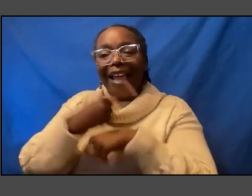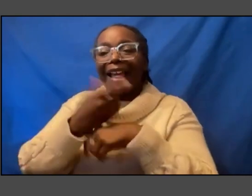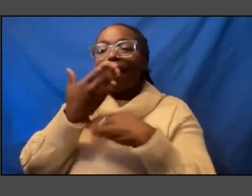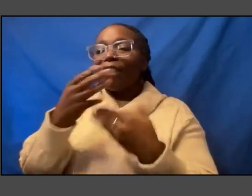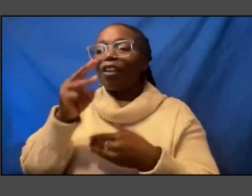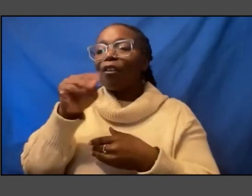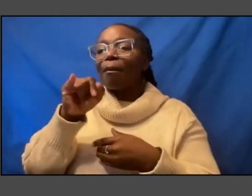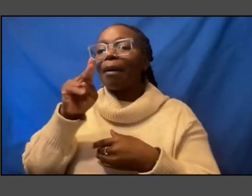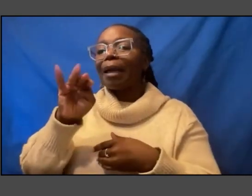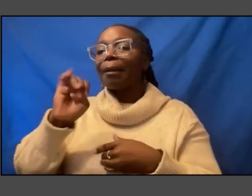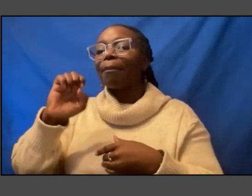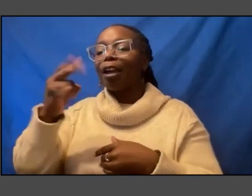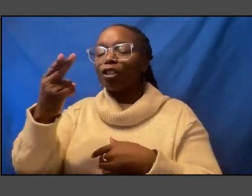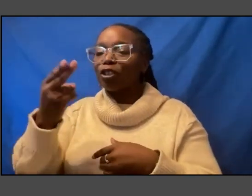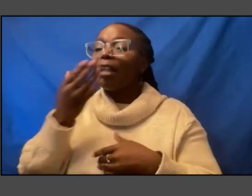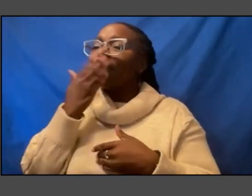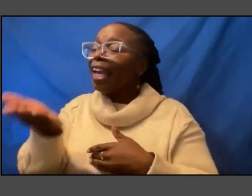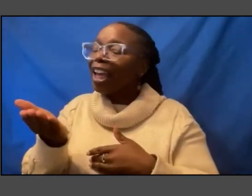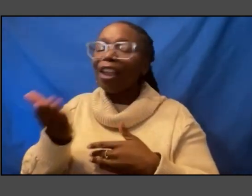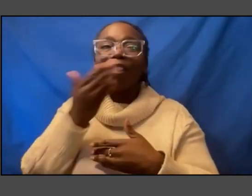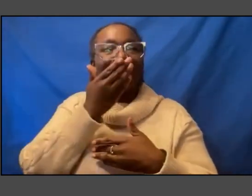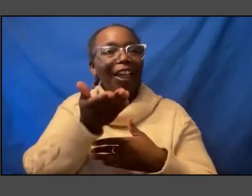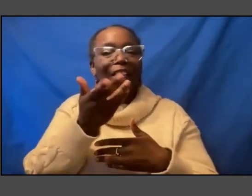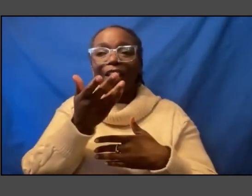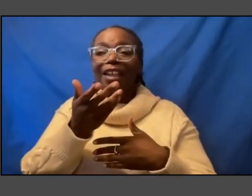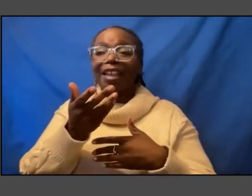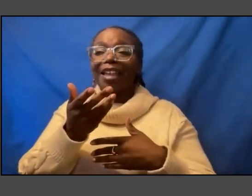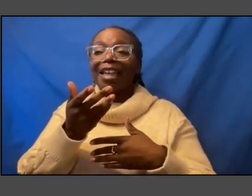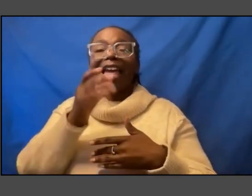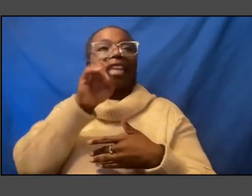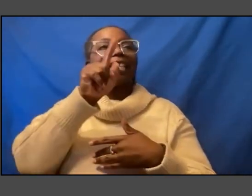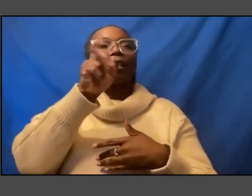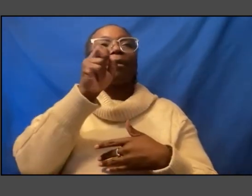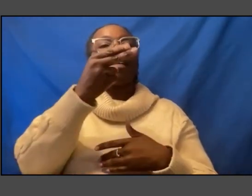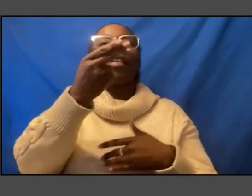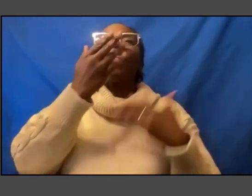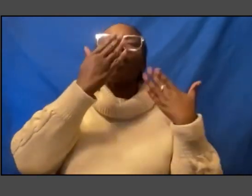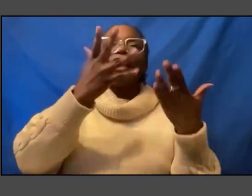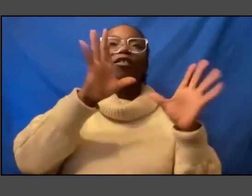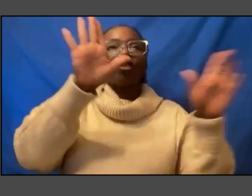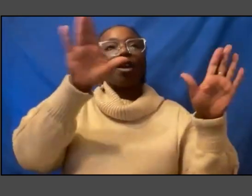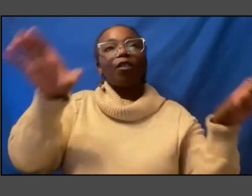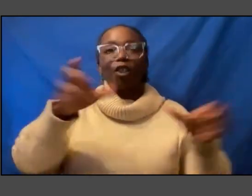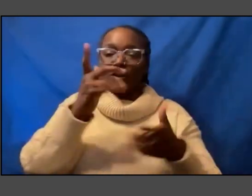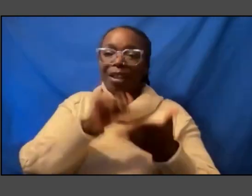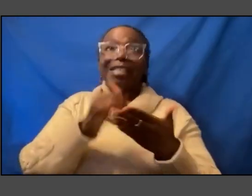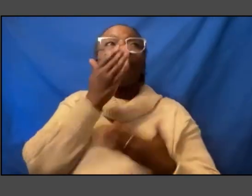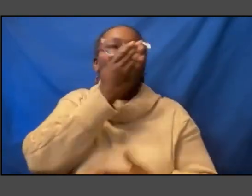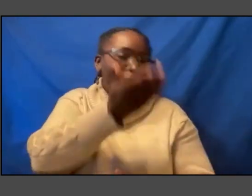thank you elena what the thing elizabeth it's so great for us to do this so great thank you take care